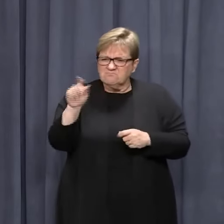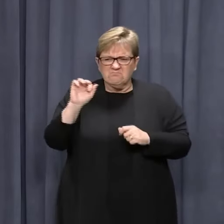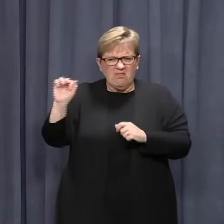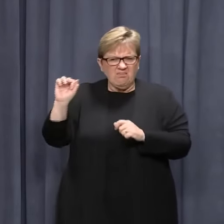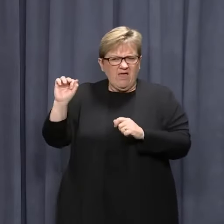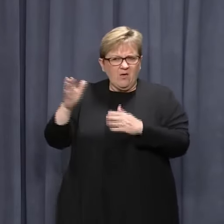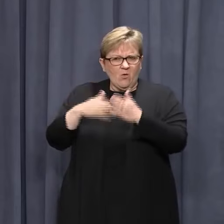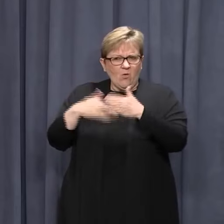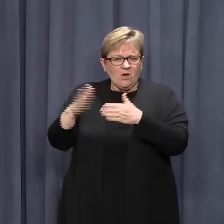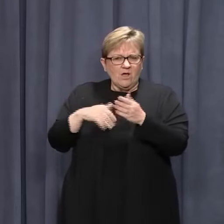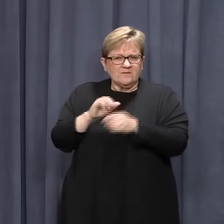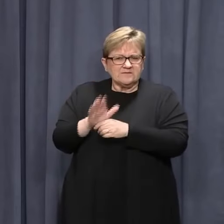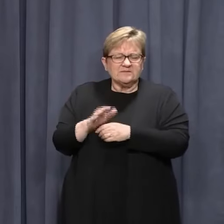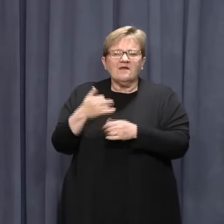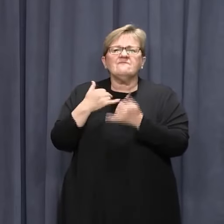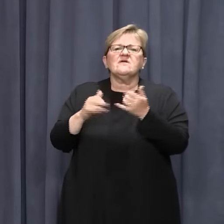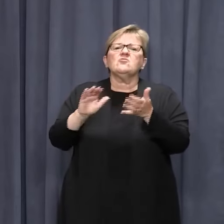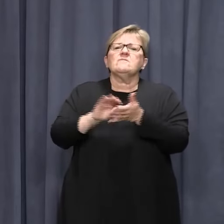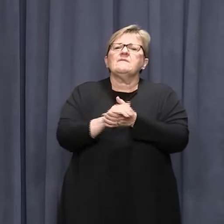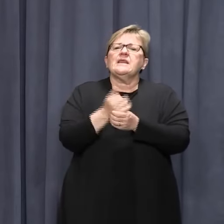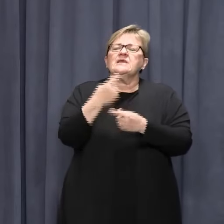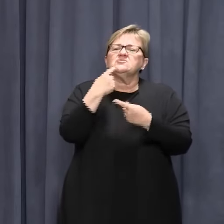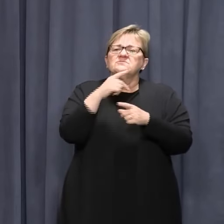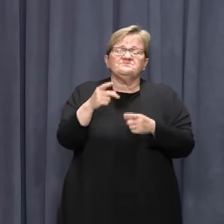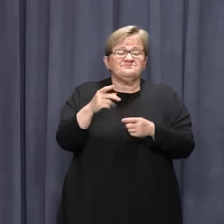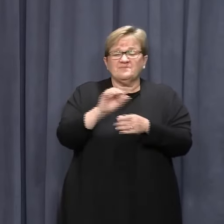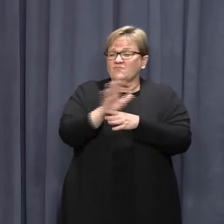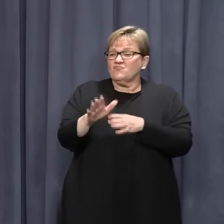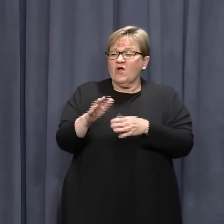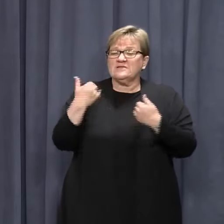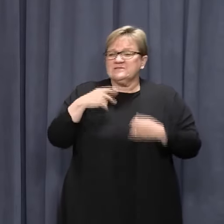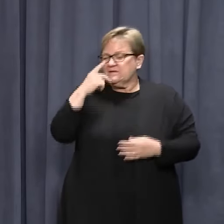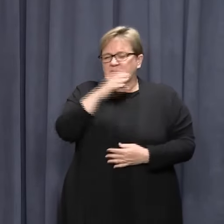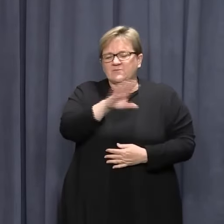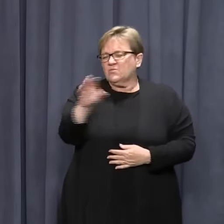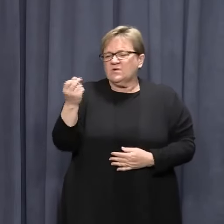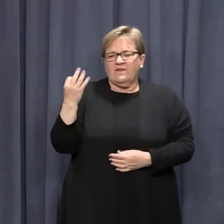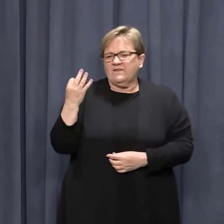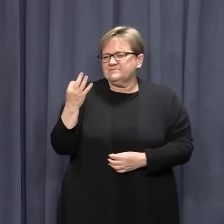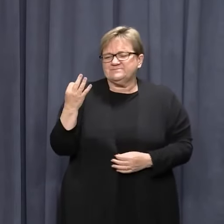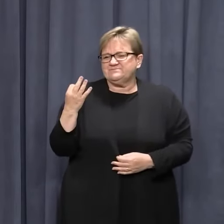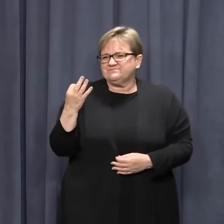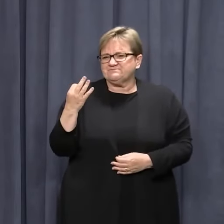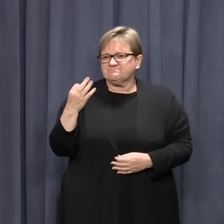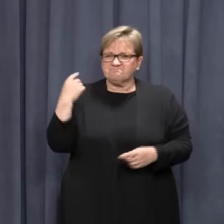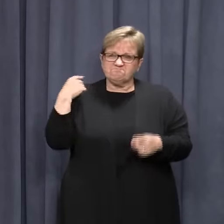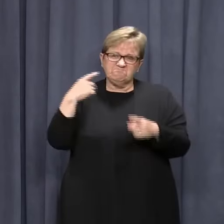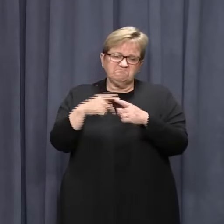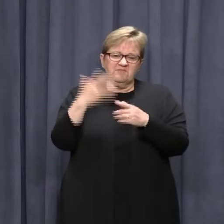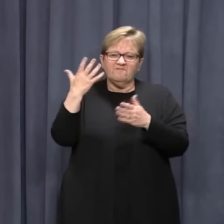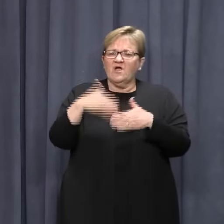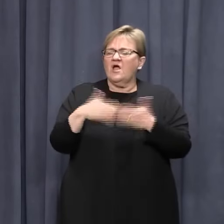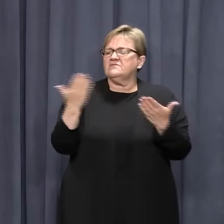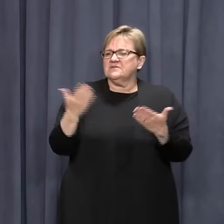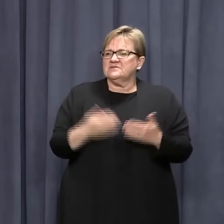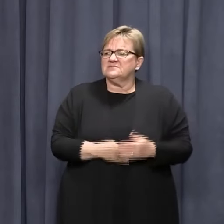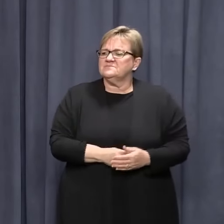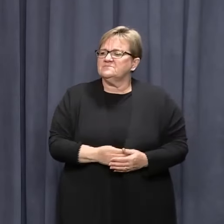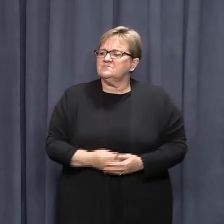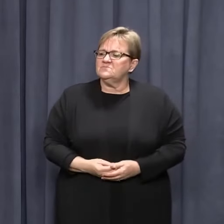arrangements. It is very pleasing to know that no further cases have been identified over the last five days.